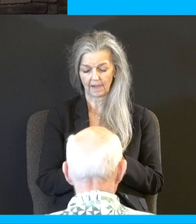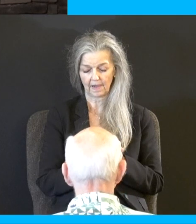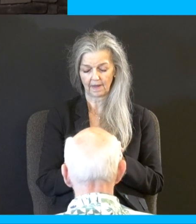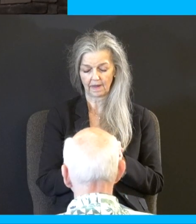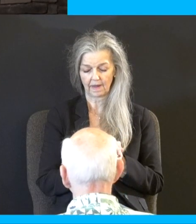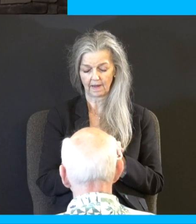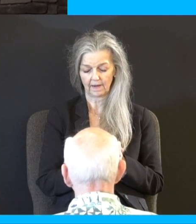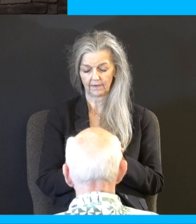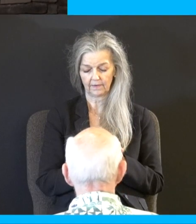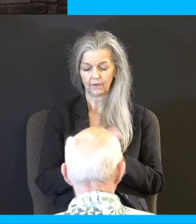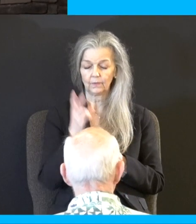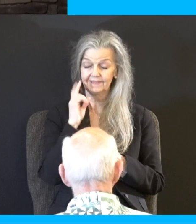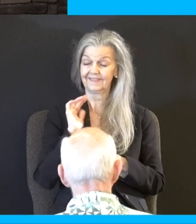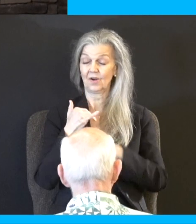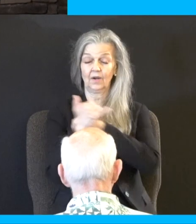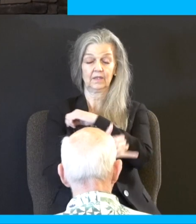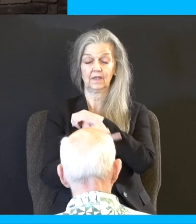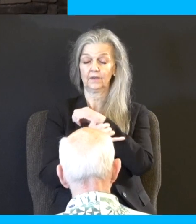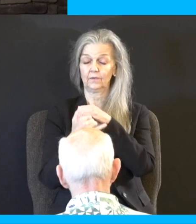we see our country, Lord, turning away from things that are right.